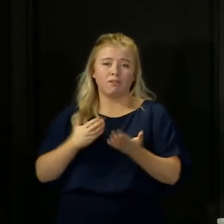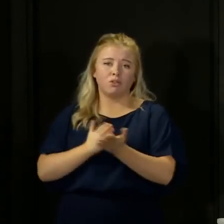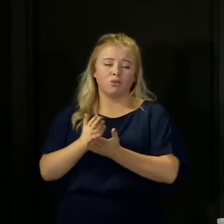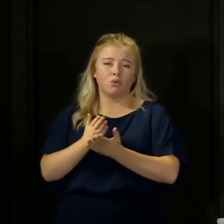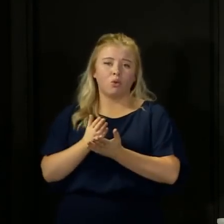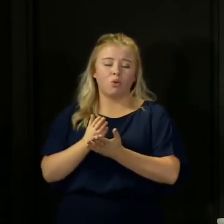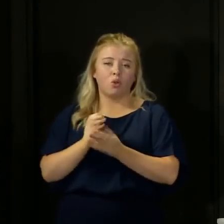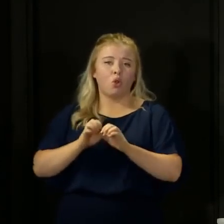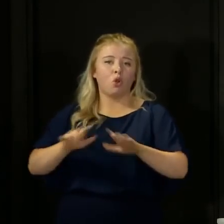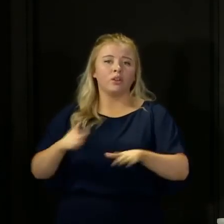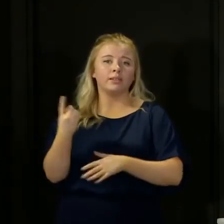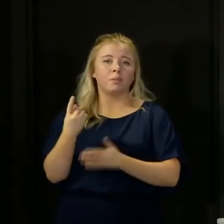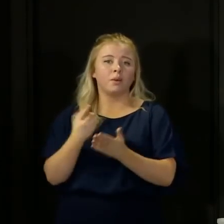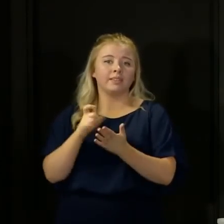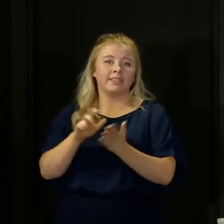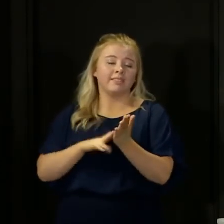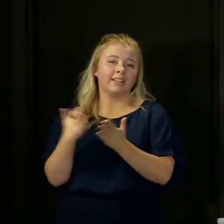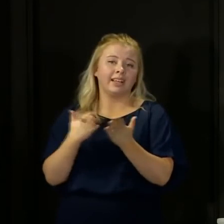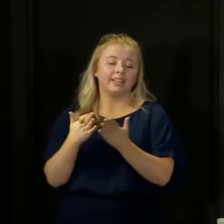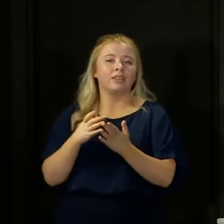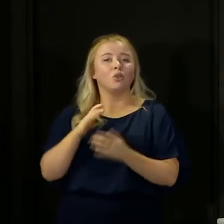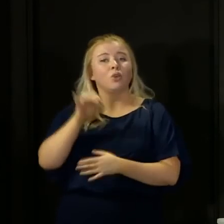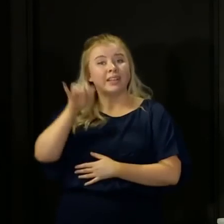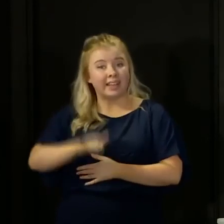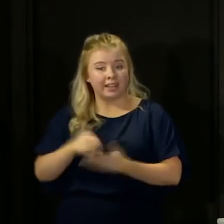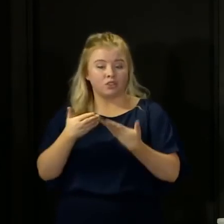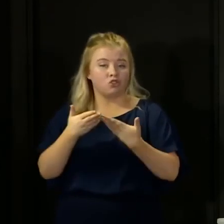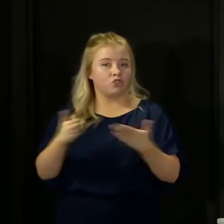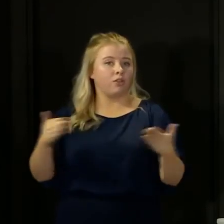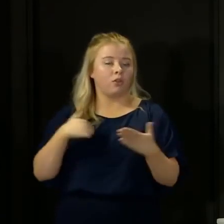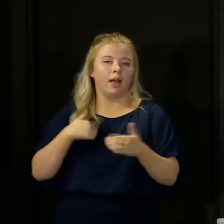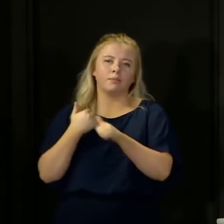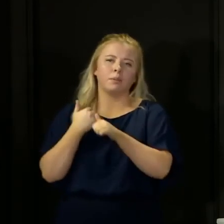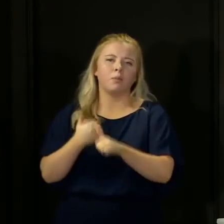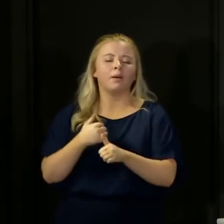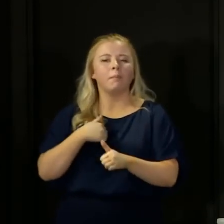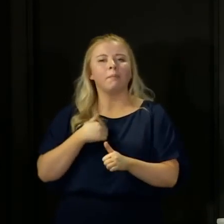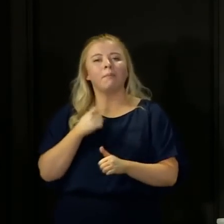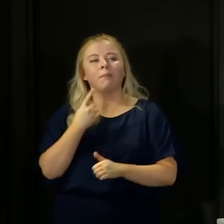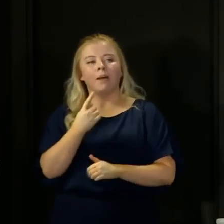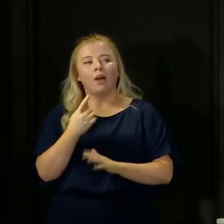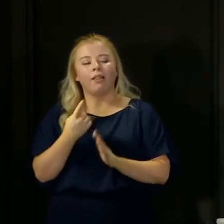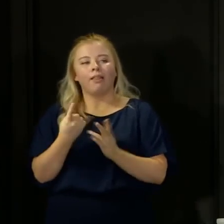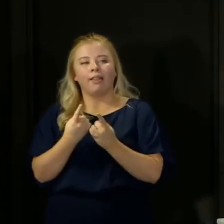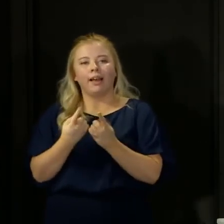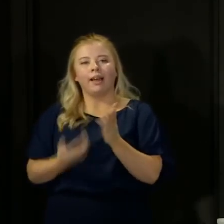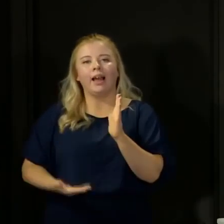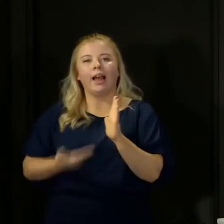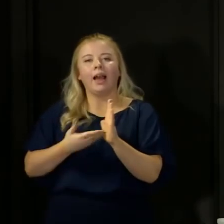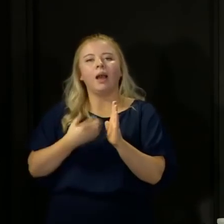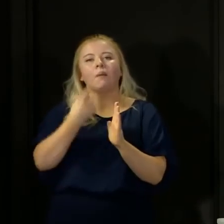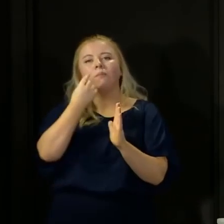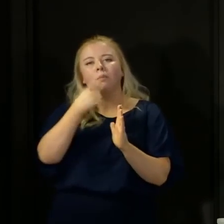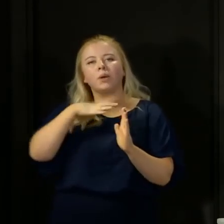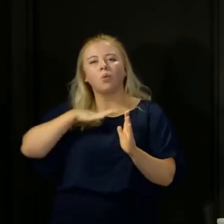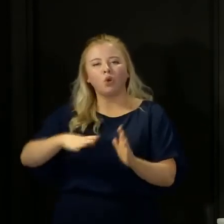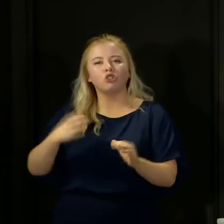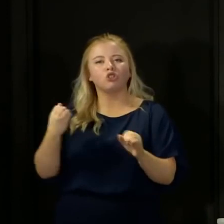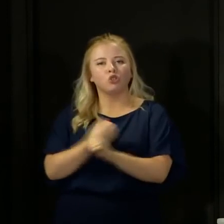loss that we do that. So yes, in general, I would be supportive of that. My only caveat is I think we would probably want to do some